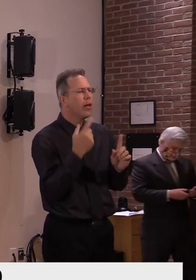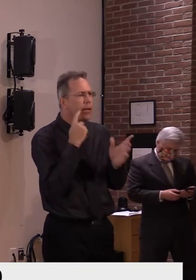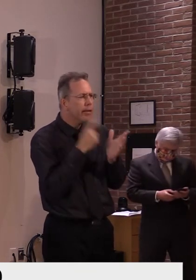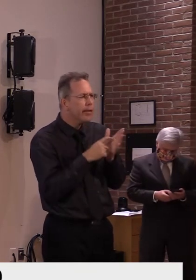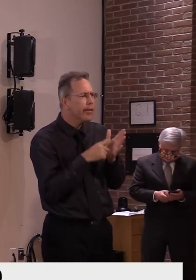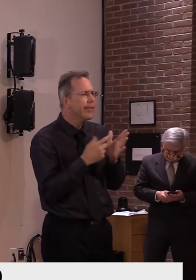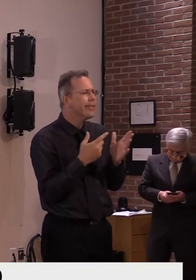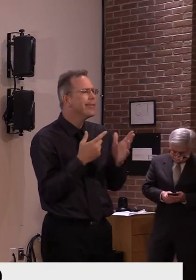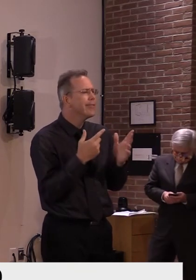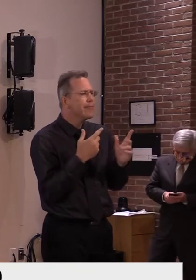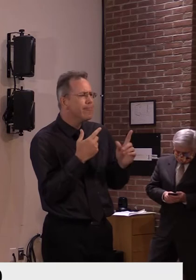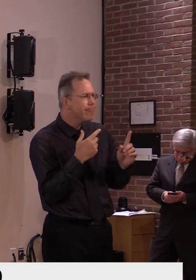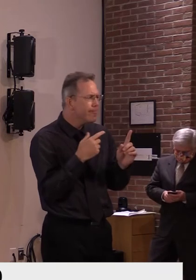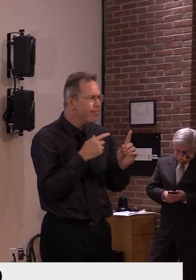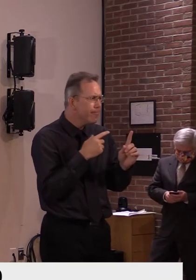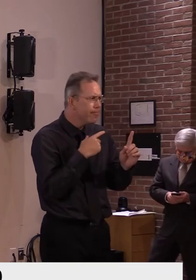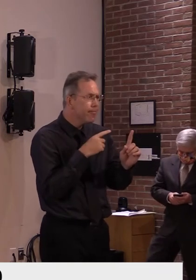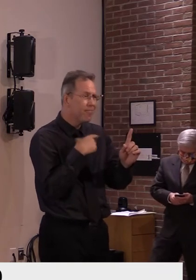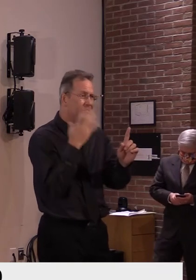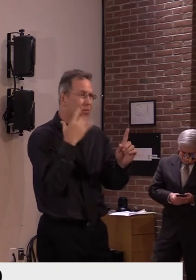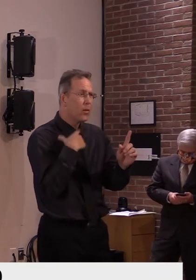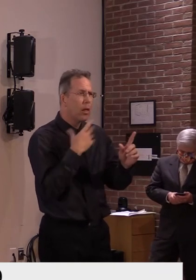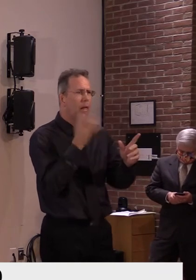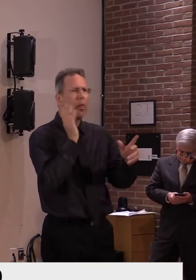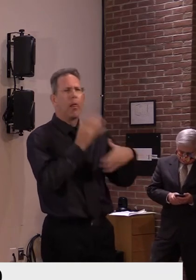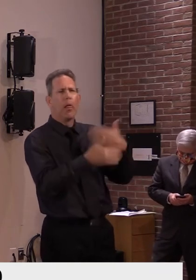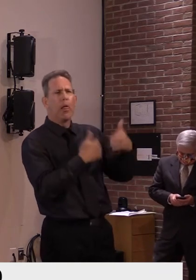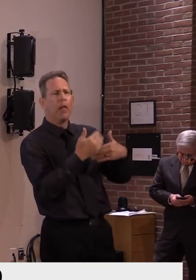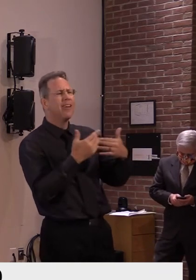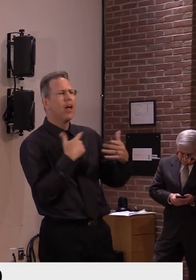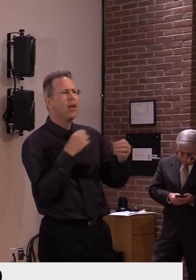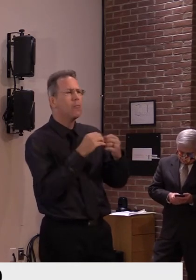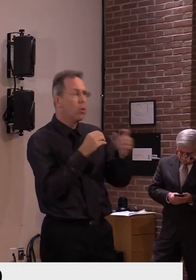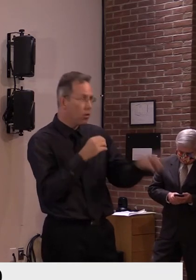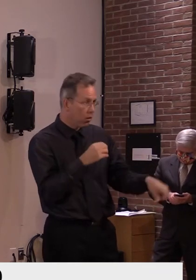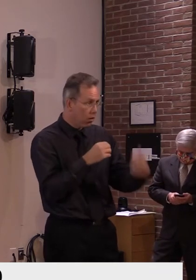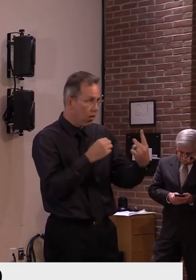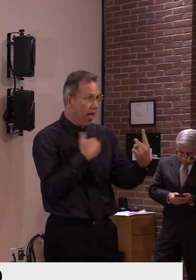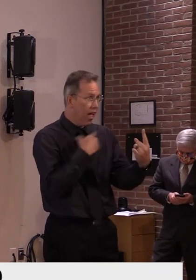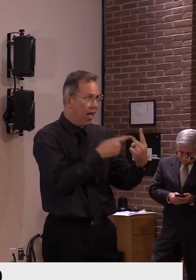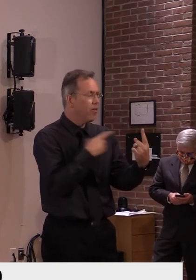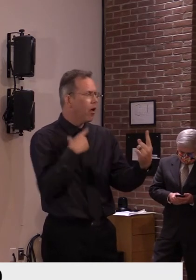that case, but that doesn't mean any of them will become cases. Um,